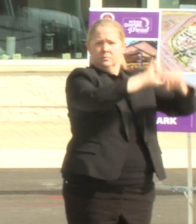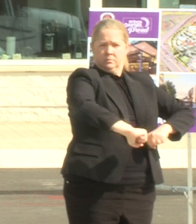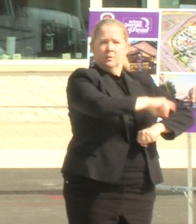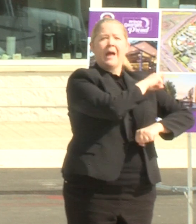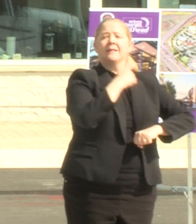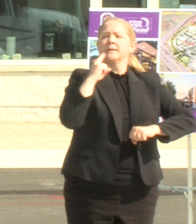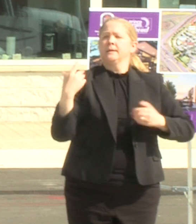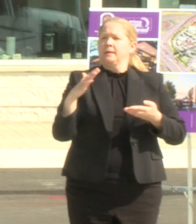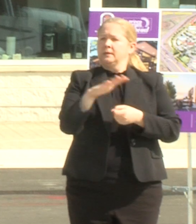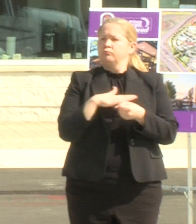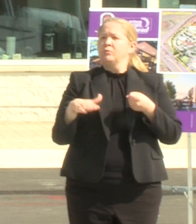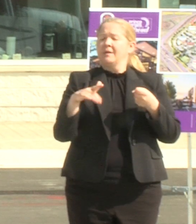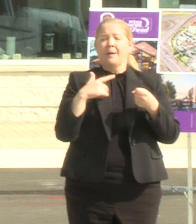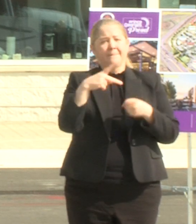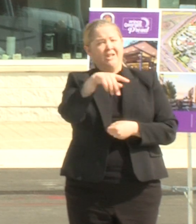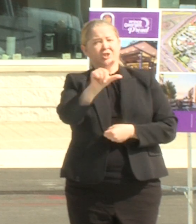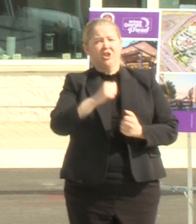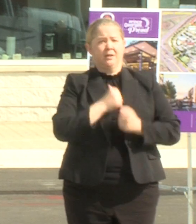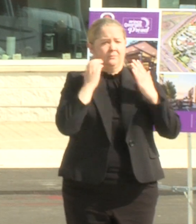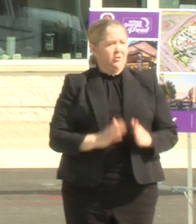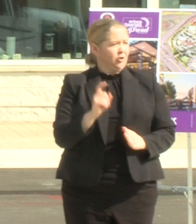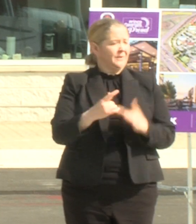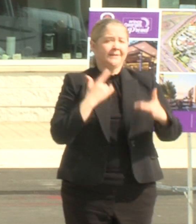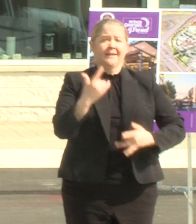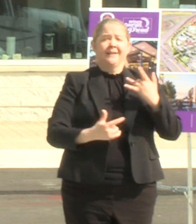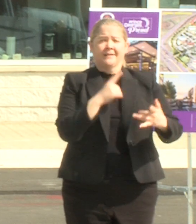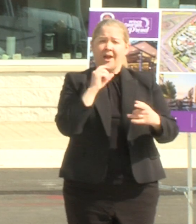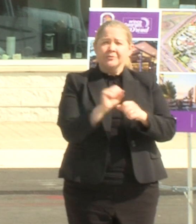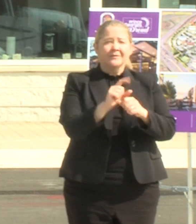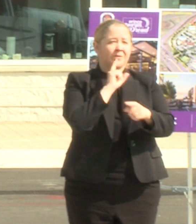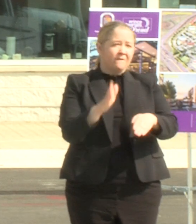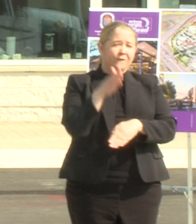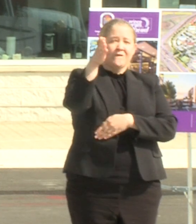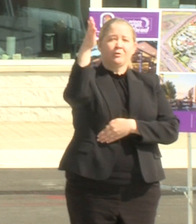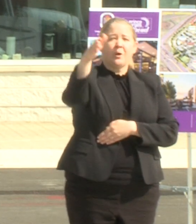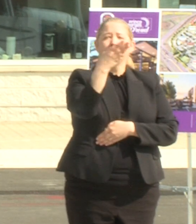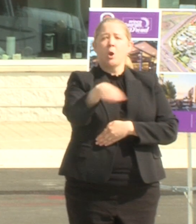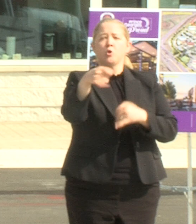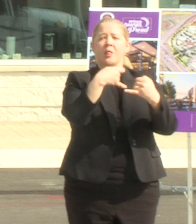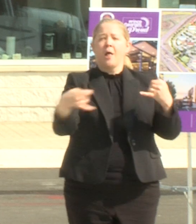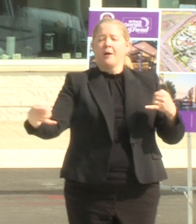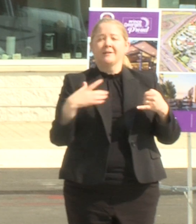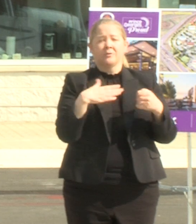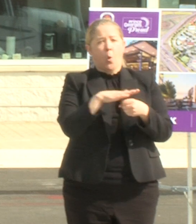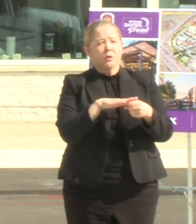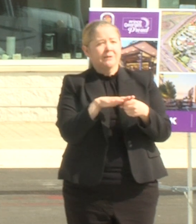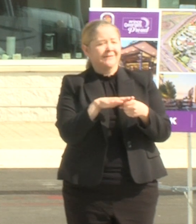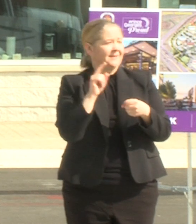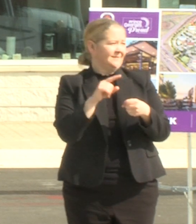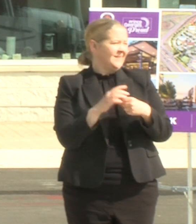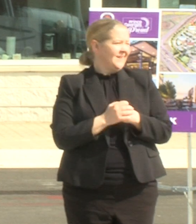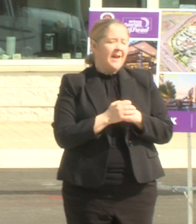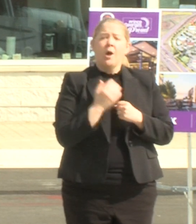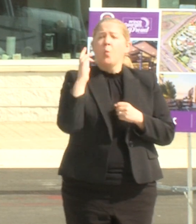should be excited this is absolutely the future of this blue line corridor and the people who have for a long time gone uh without uh what